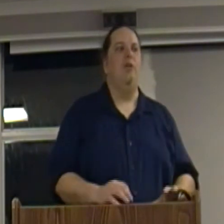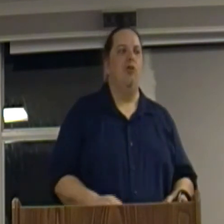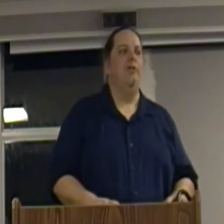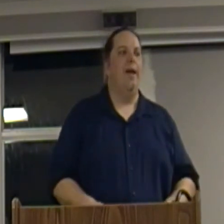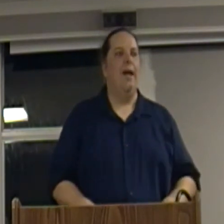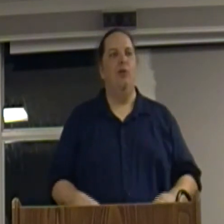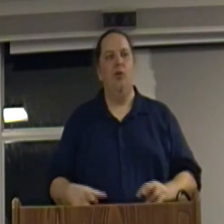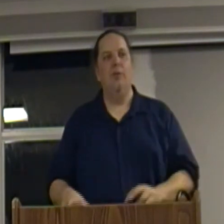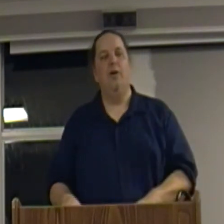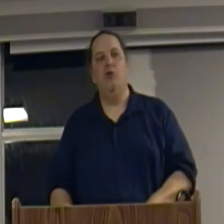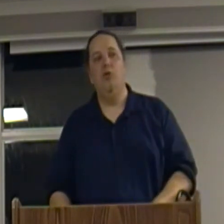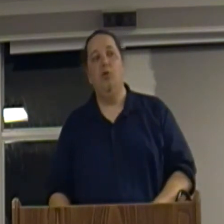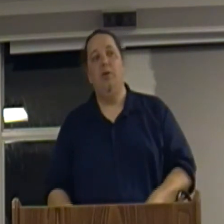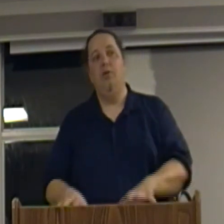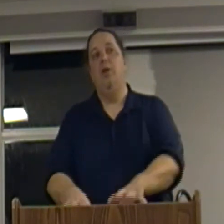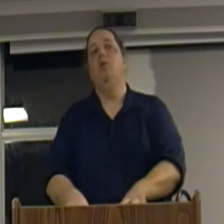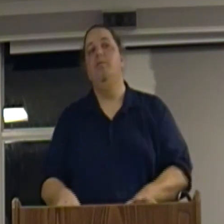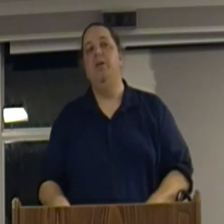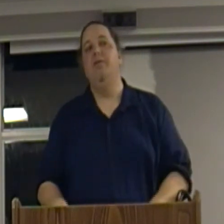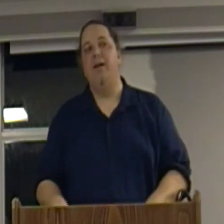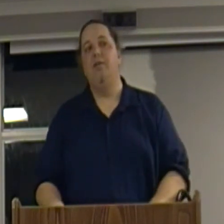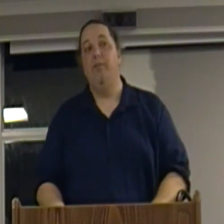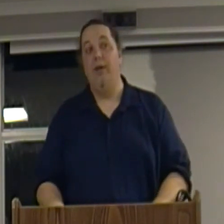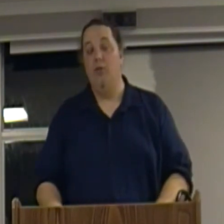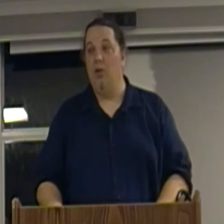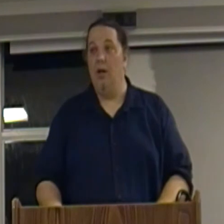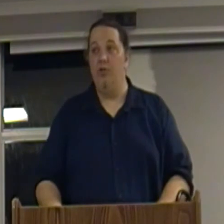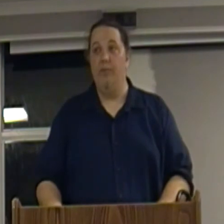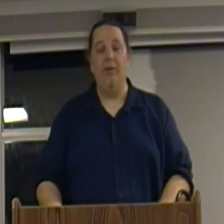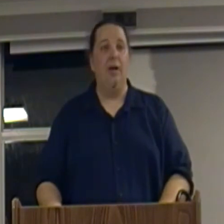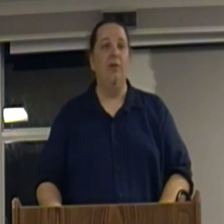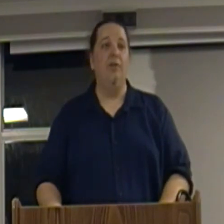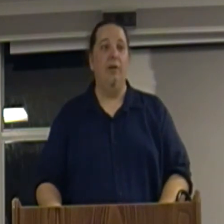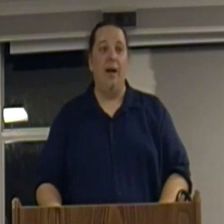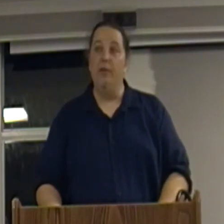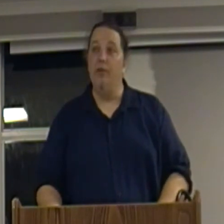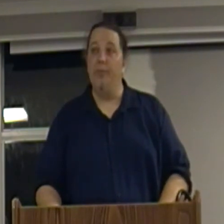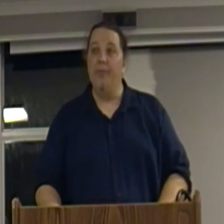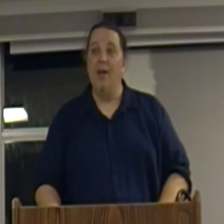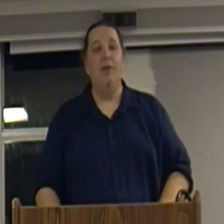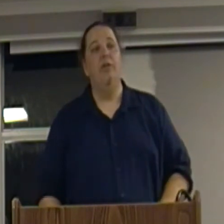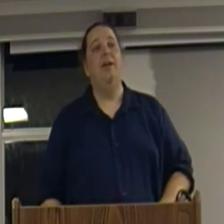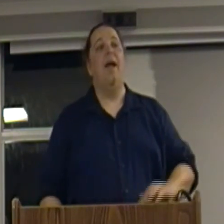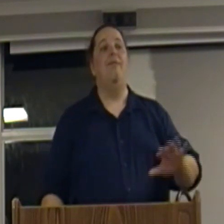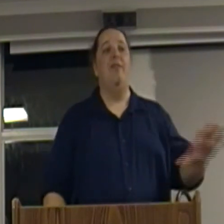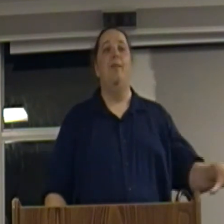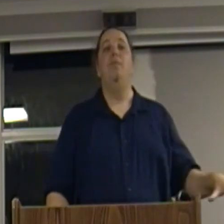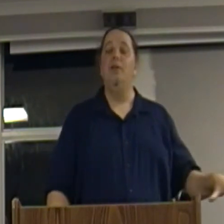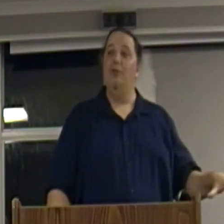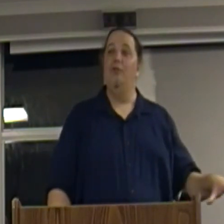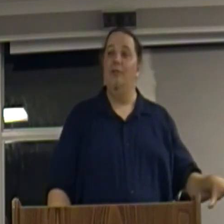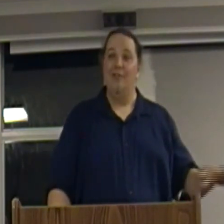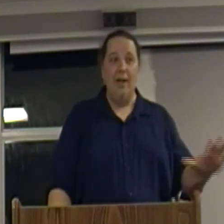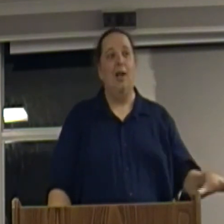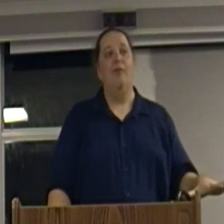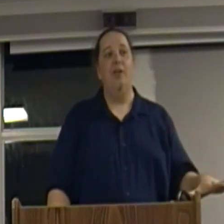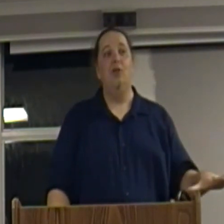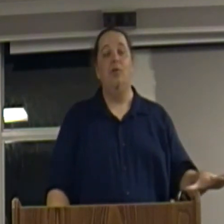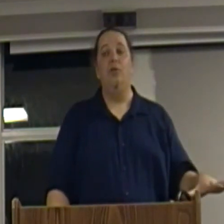to make sure that they had a certain amount of Jews because they wouldn't be affected by those laws, by the laws against Catholicism, and so they could have them take care of the interest.